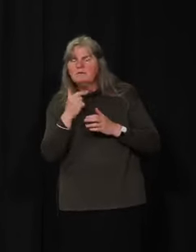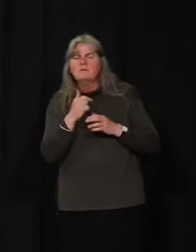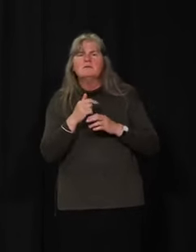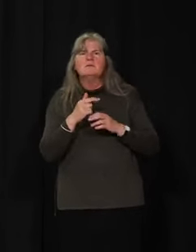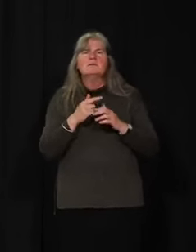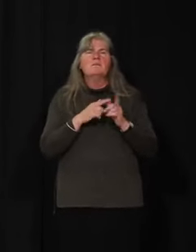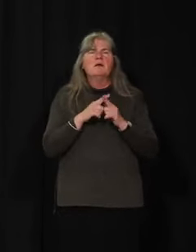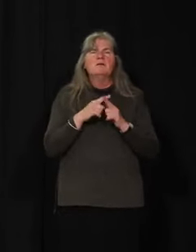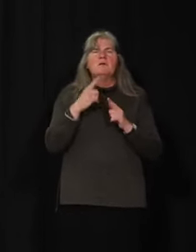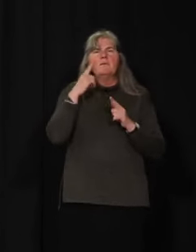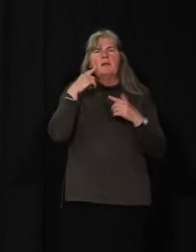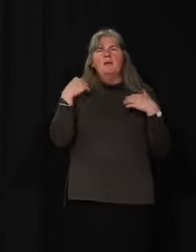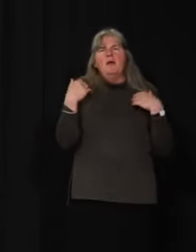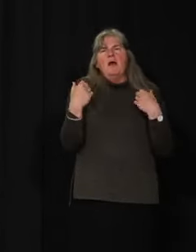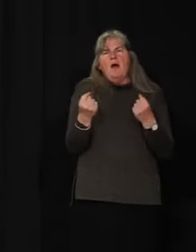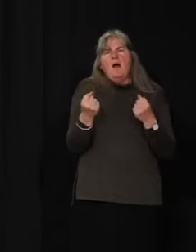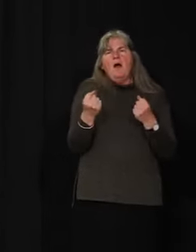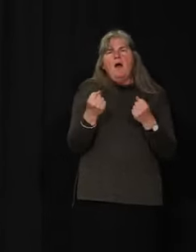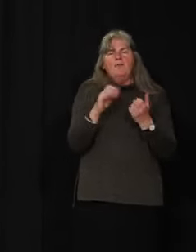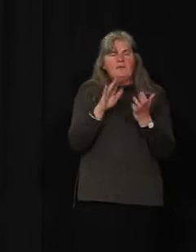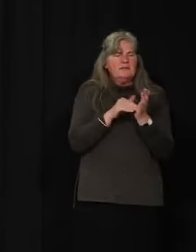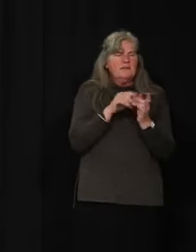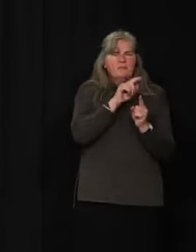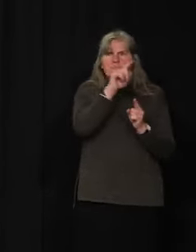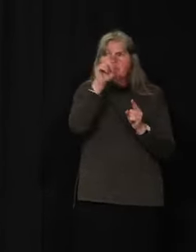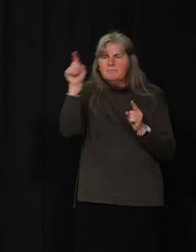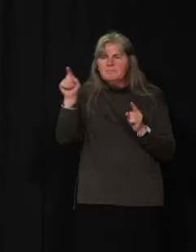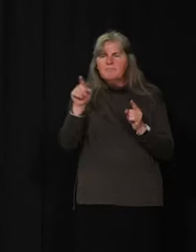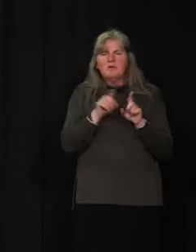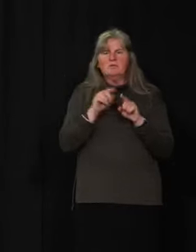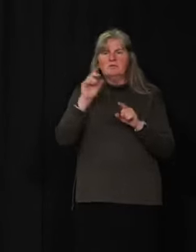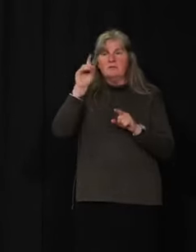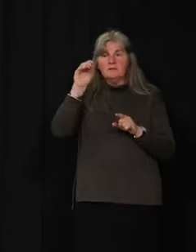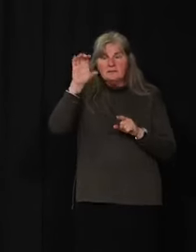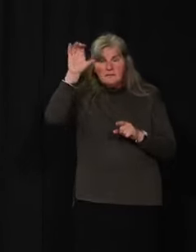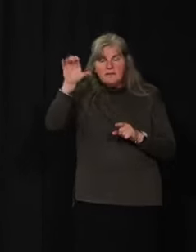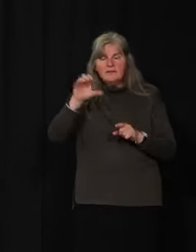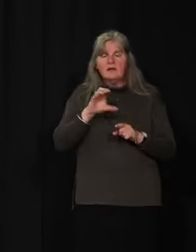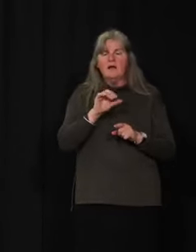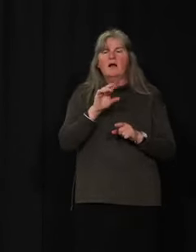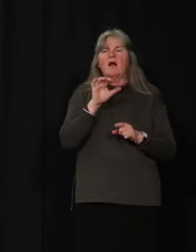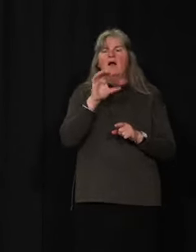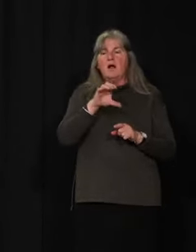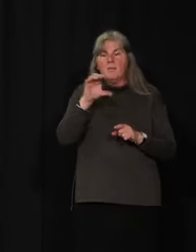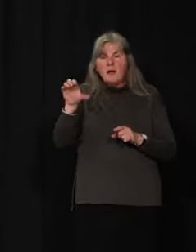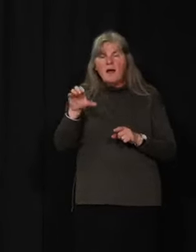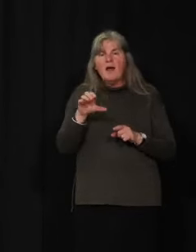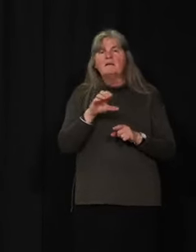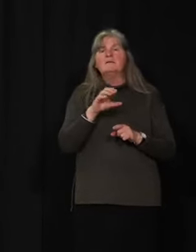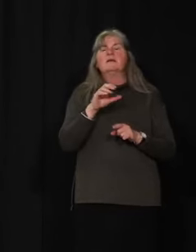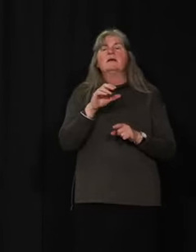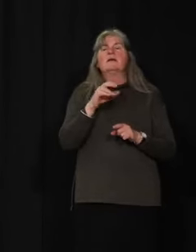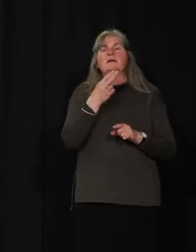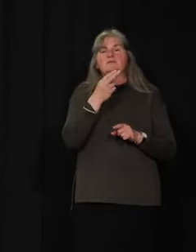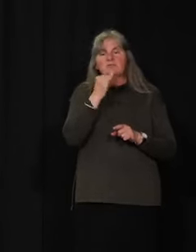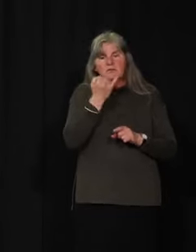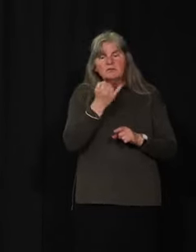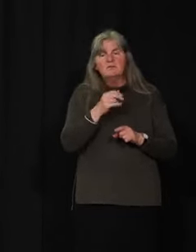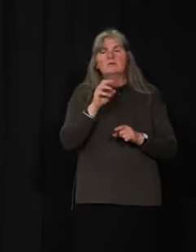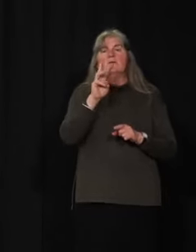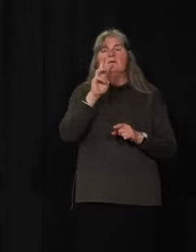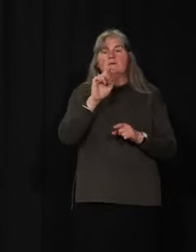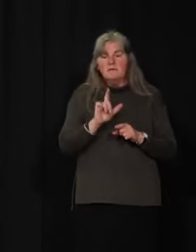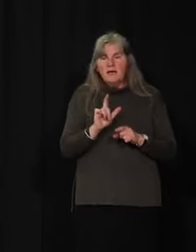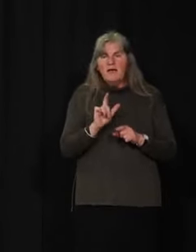hubs and the substance use hubs that are in Dawson, in CarMax, in Haynes Junction and in Watson Lake.